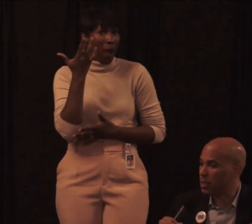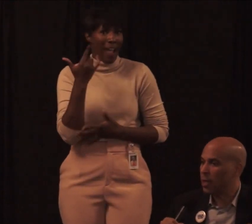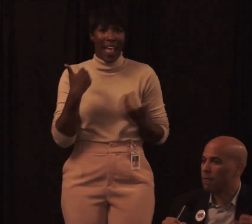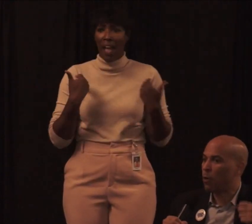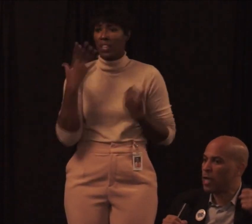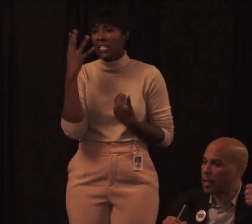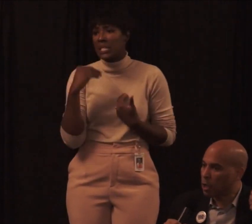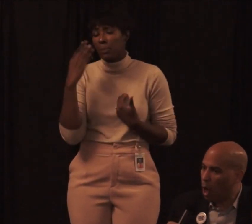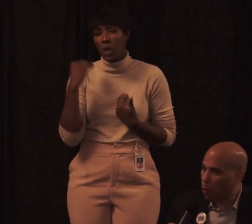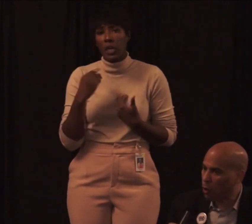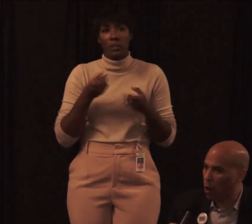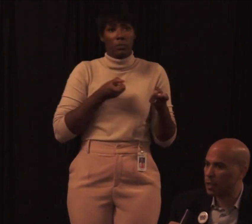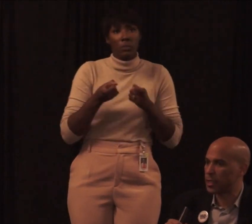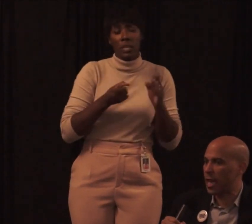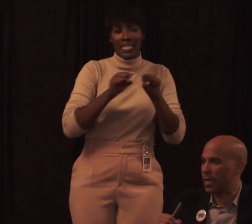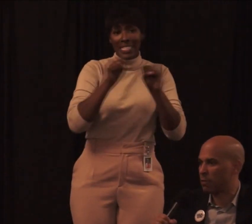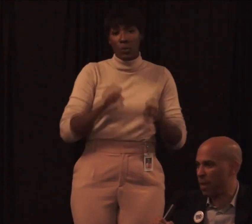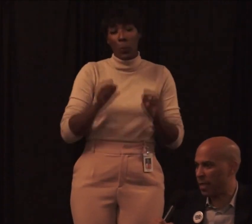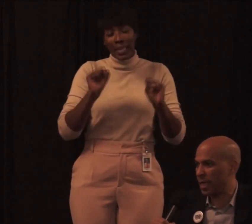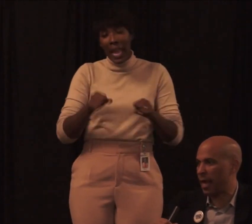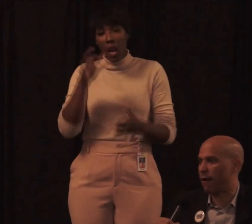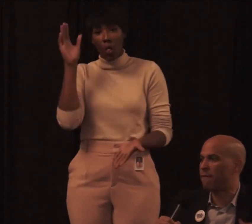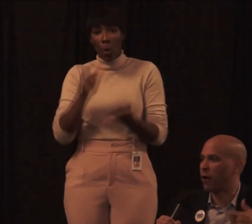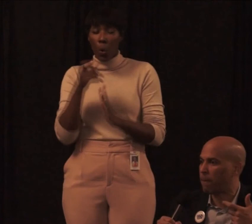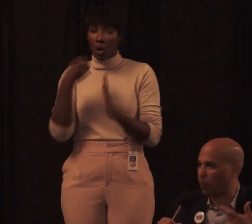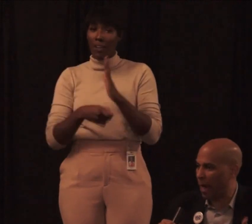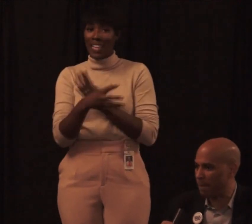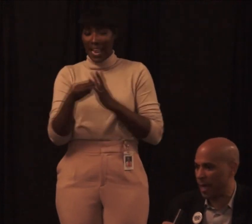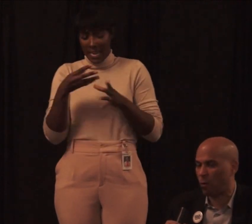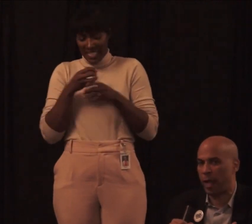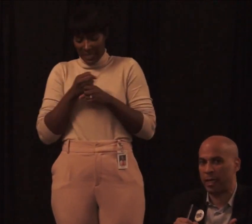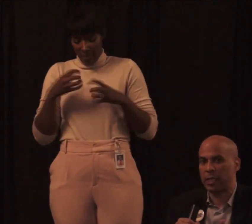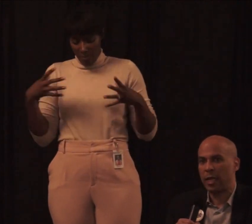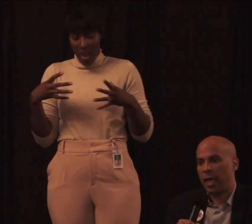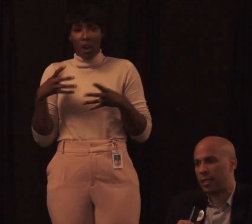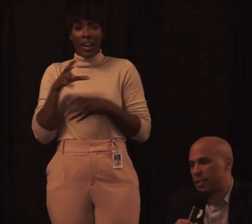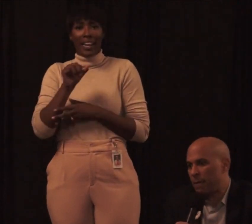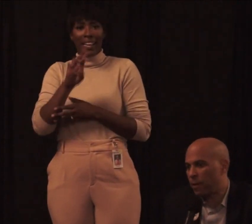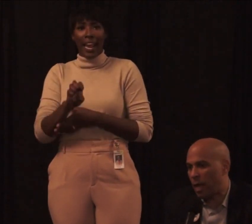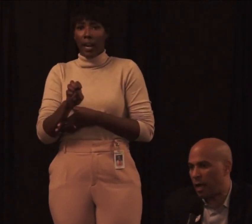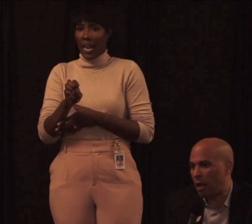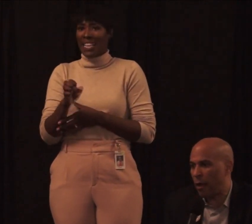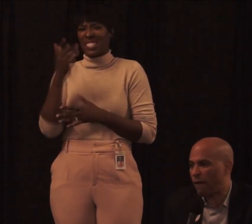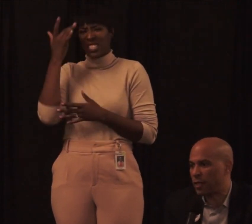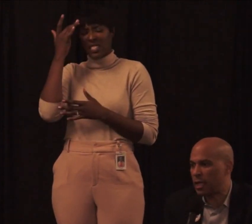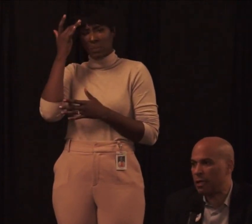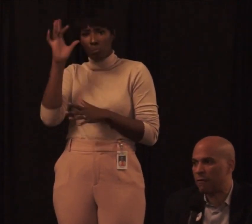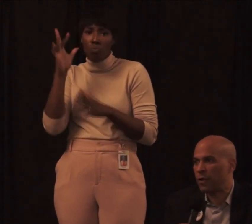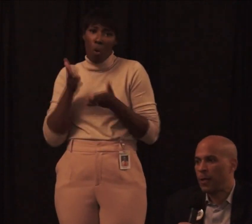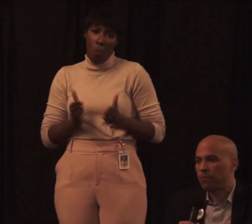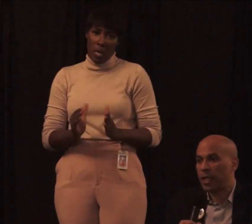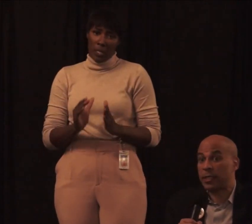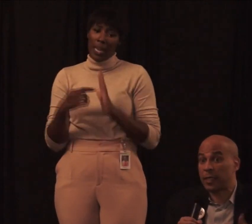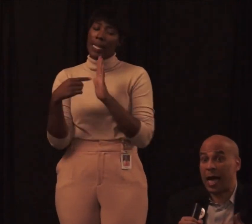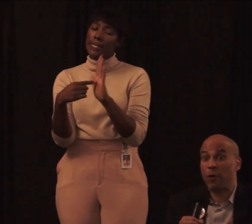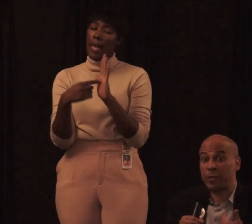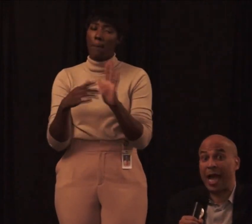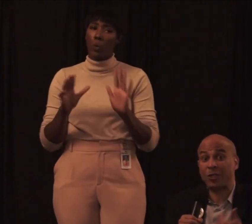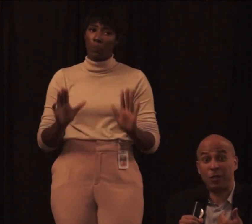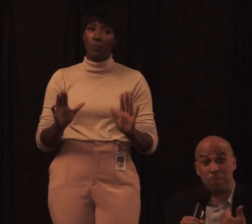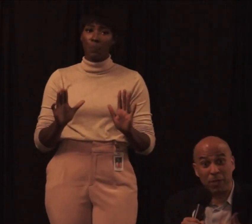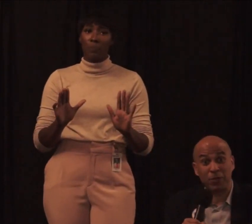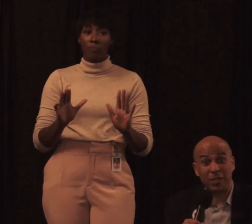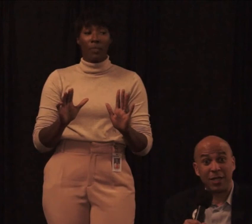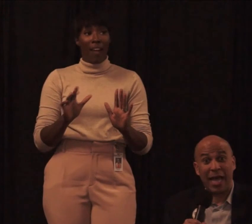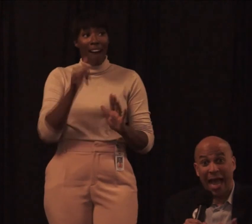systems that we can lower costs and expand care in very pragmatic ways. And the example I often give is there's a guy